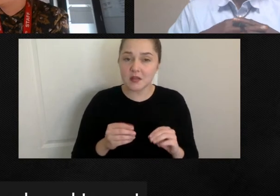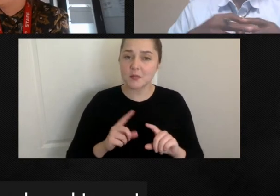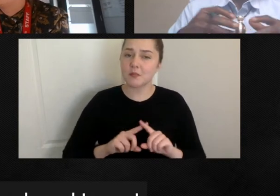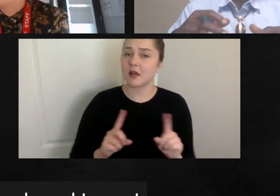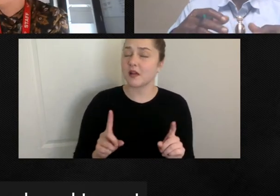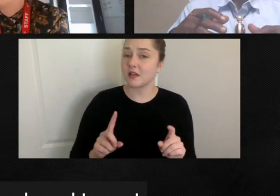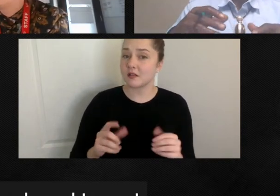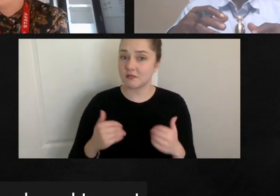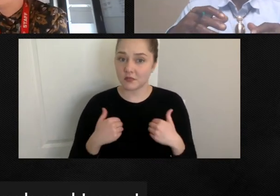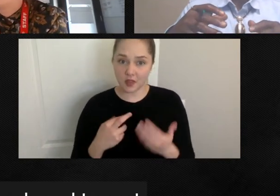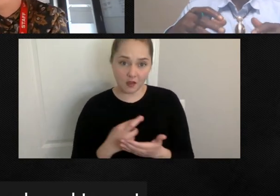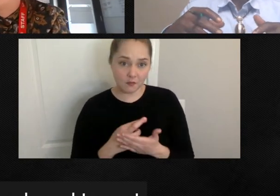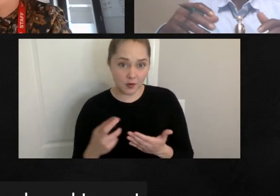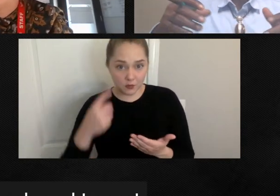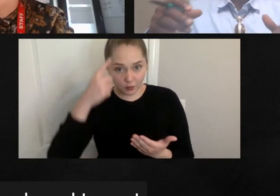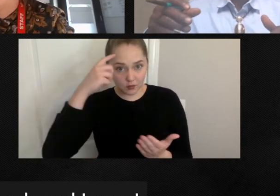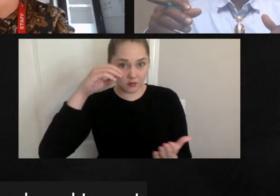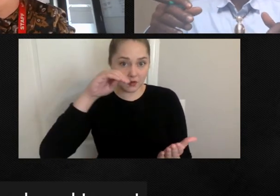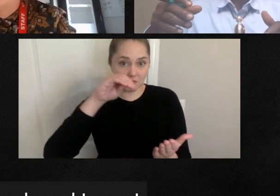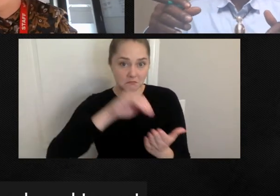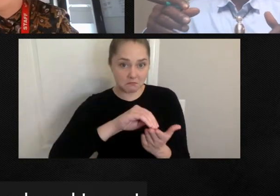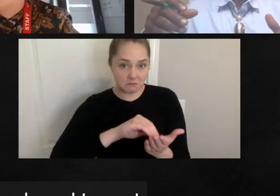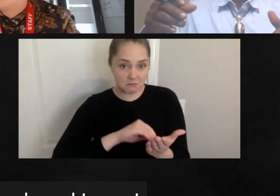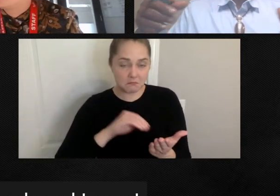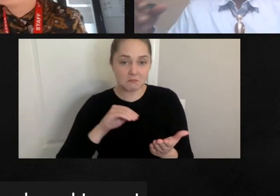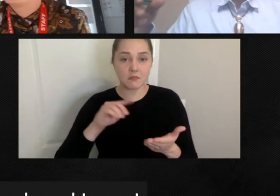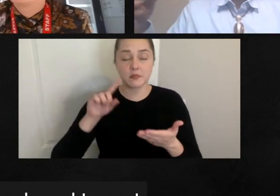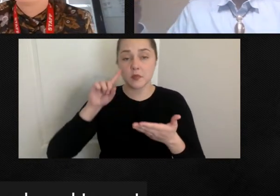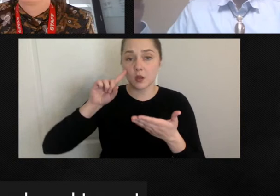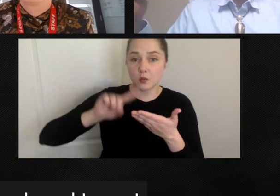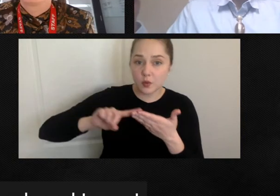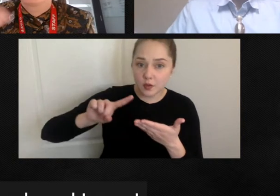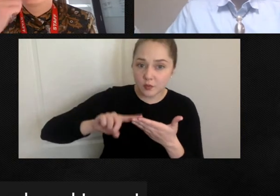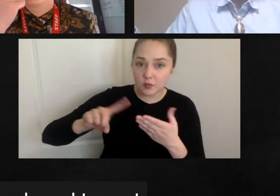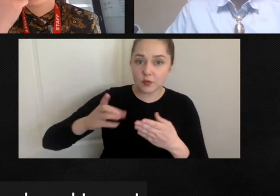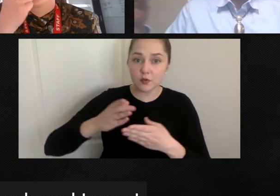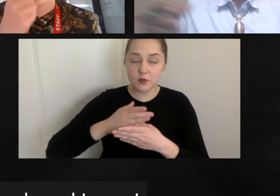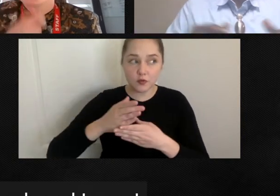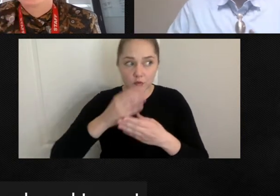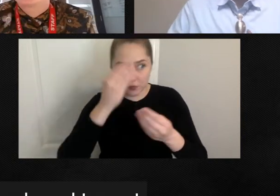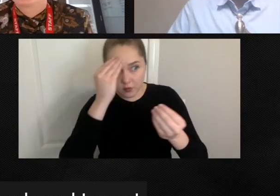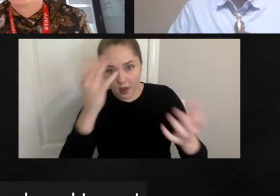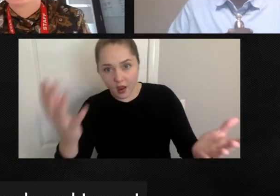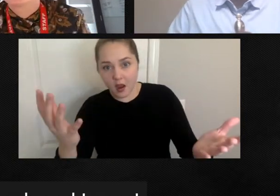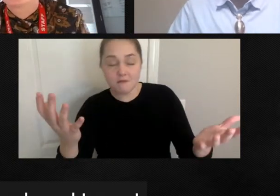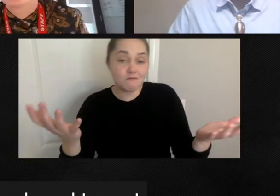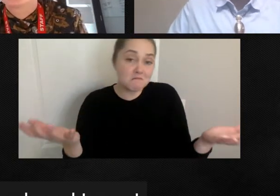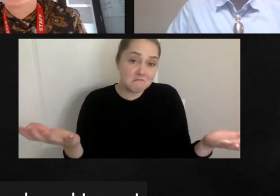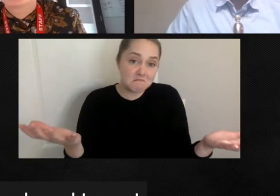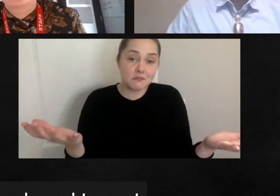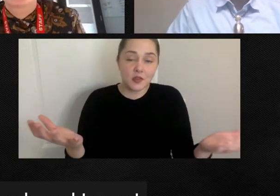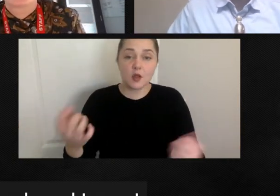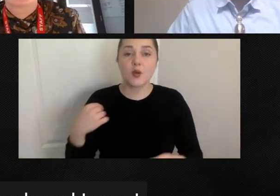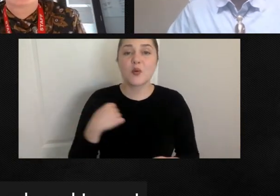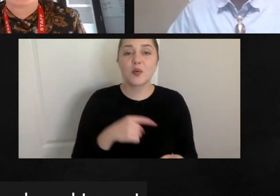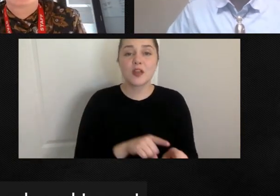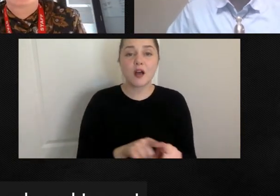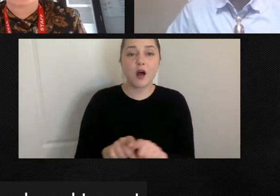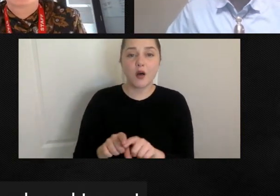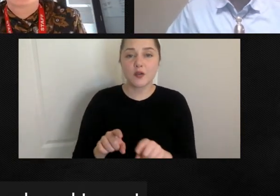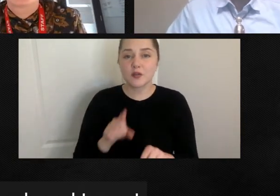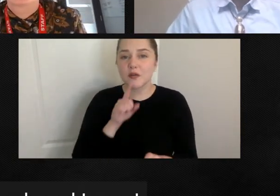to document those stories, research those stories, and share them out to the public? And so we also serve as a